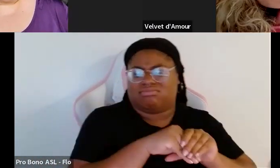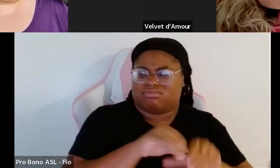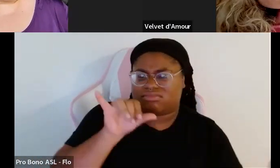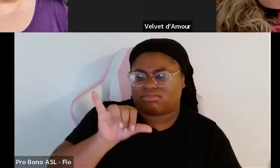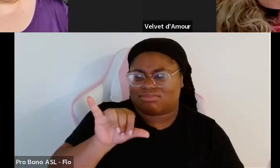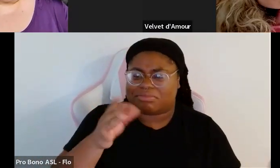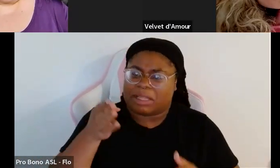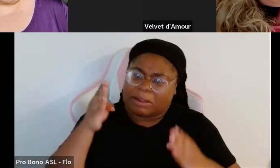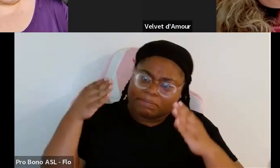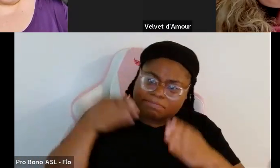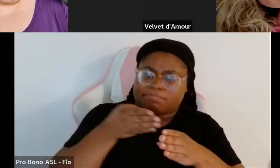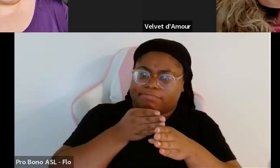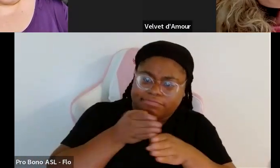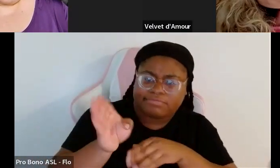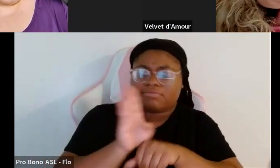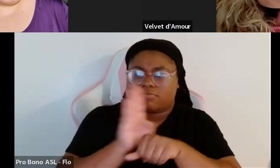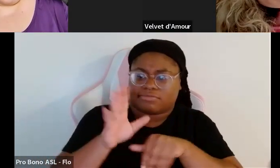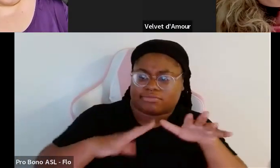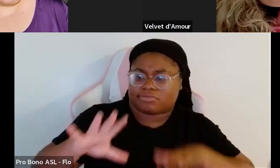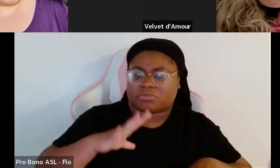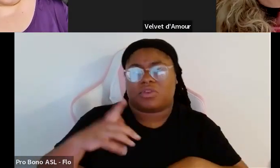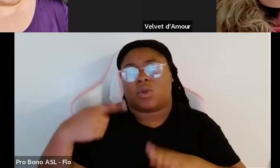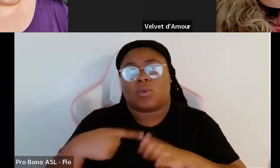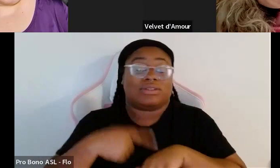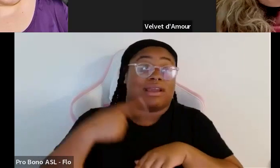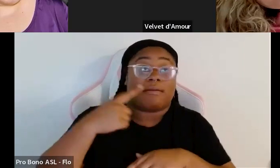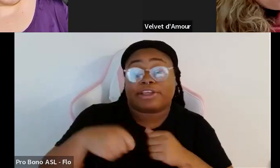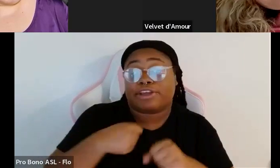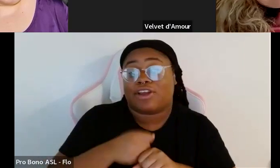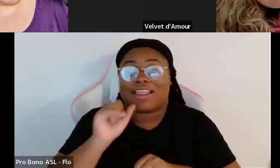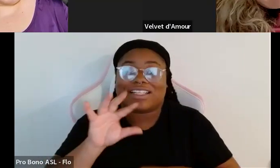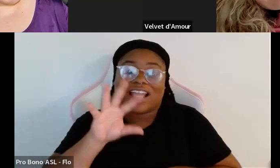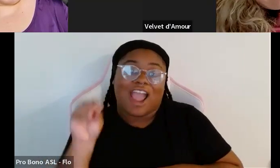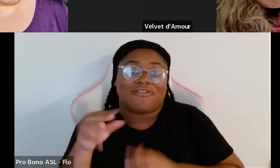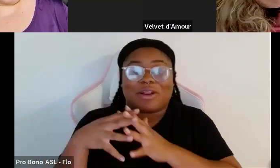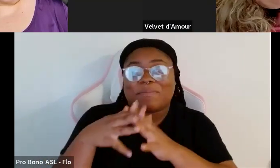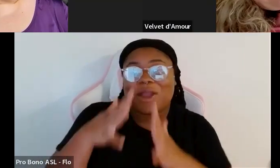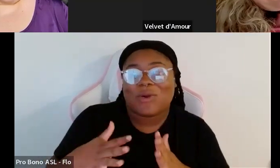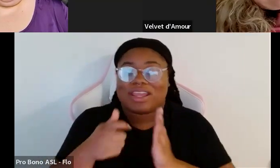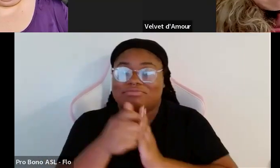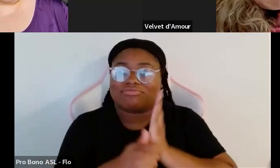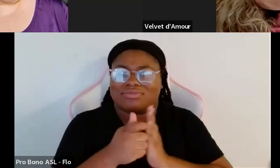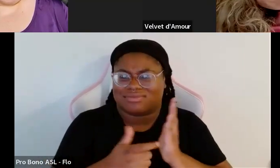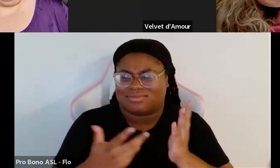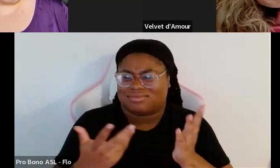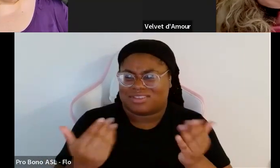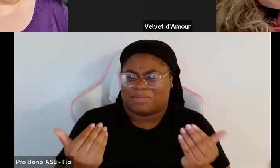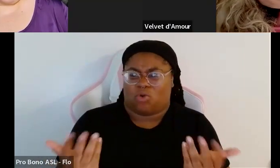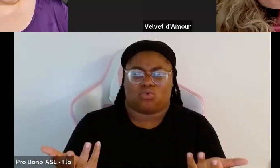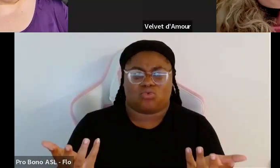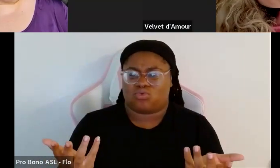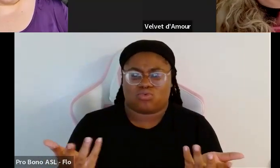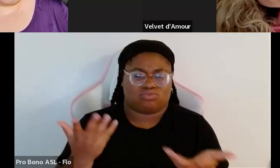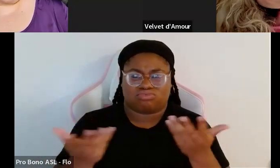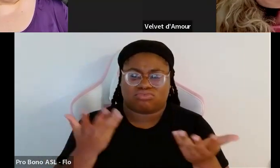industry you know one time a year they'd put like oh this is our like African-American issue and it's like come on you know so